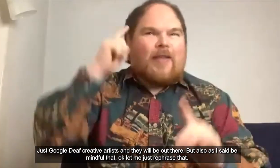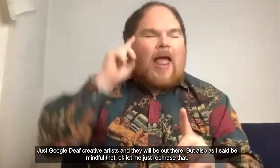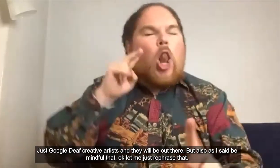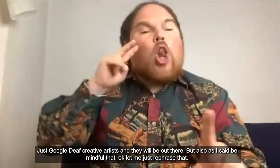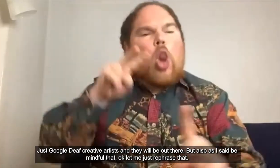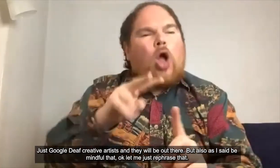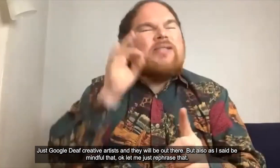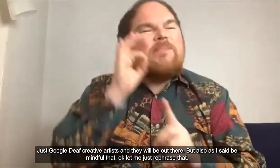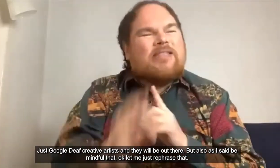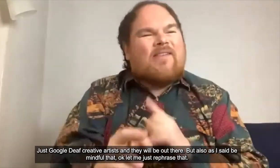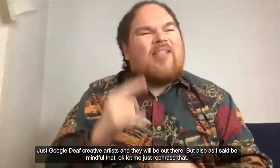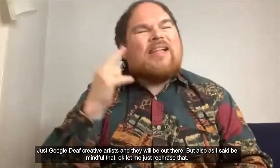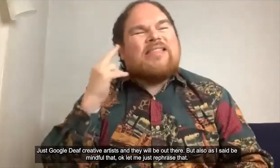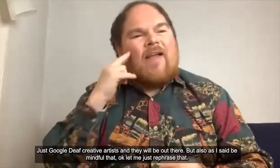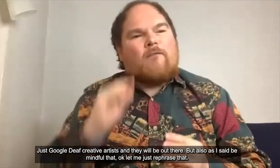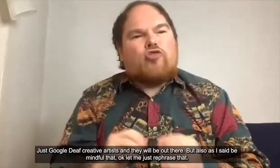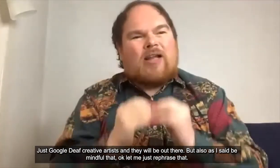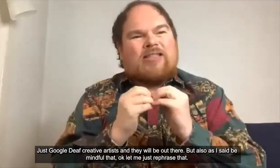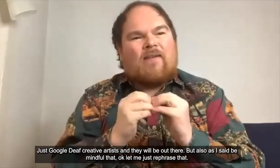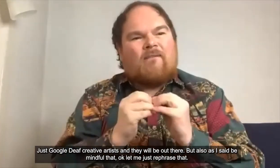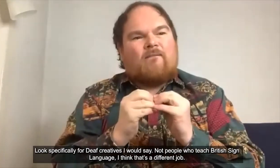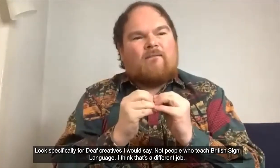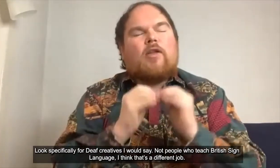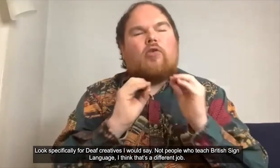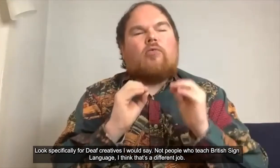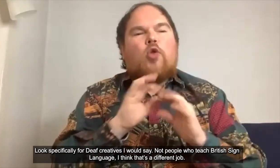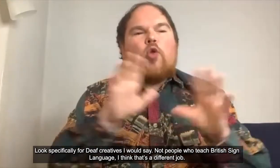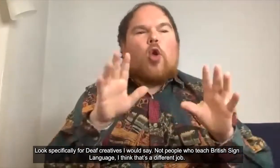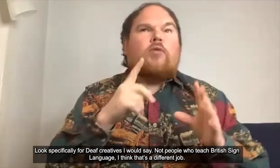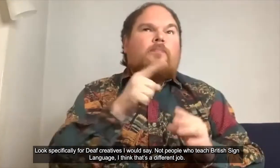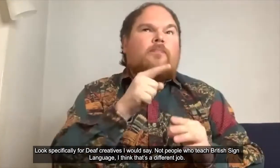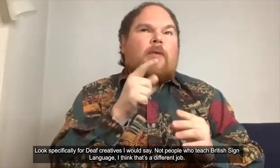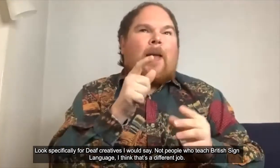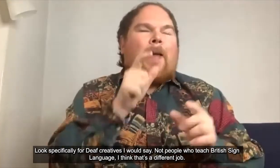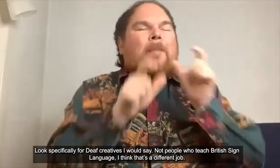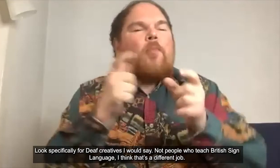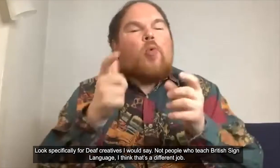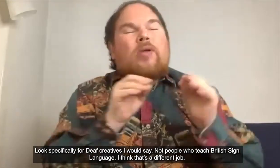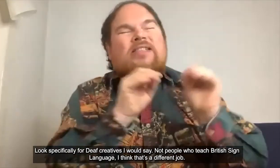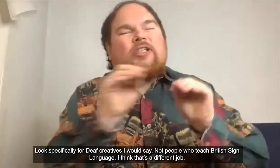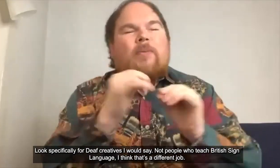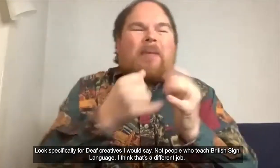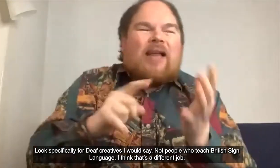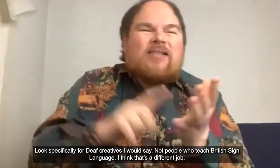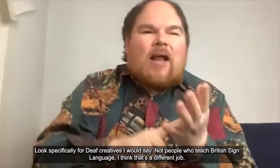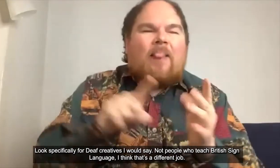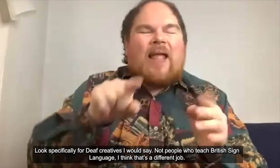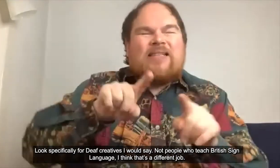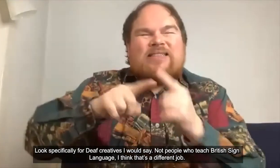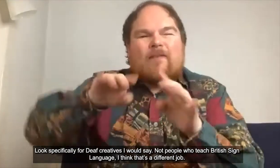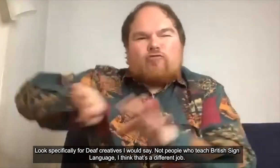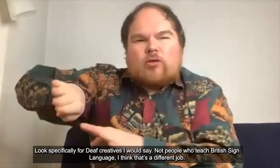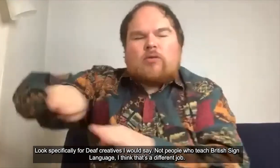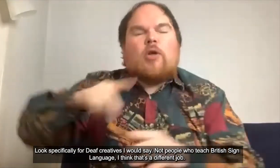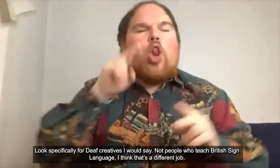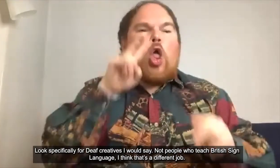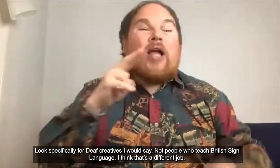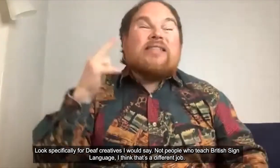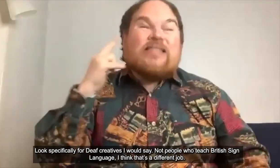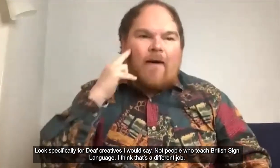okay let me just rephrase that look specifically for deaf creatives I would say not people who teach British sign